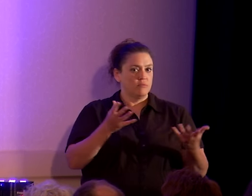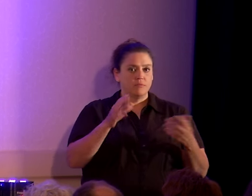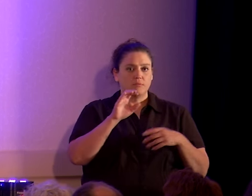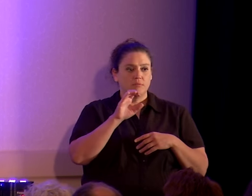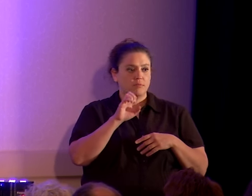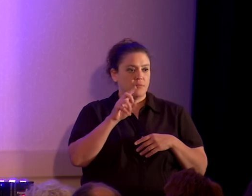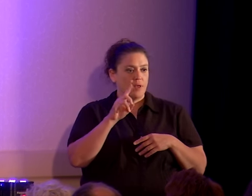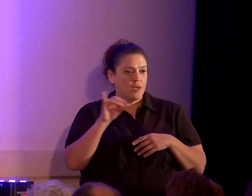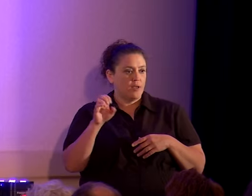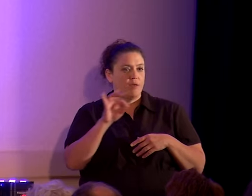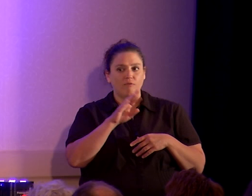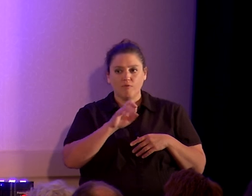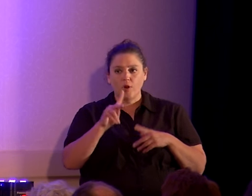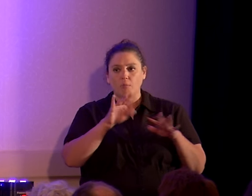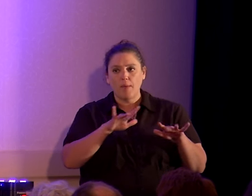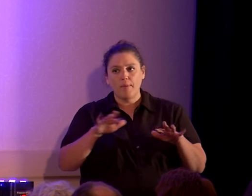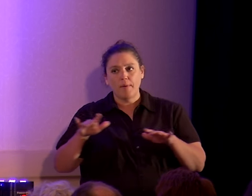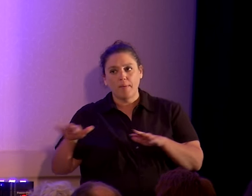Frank and blah, blah, blah.